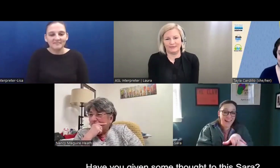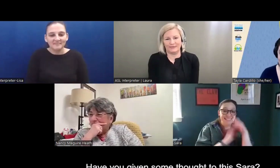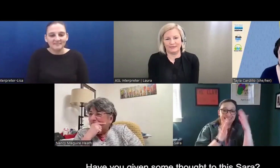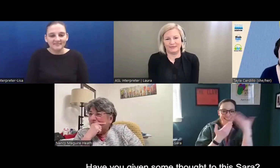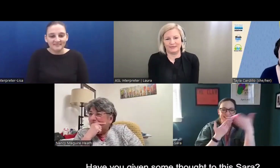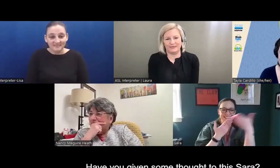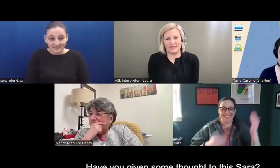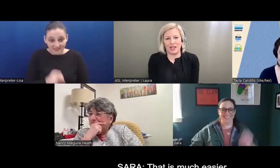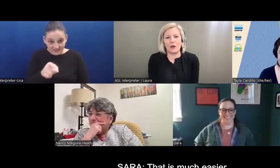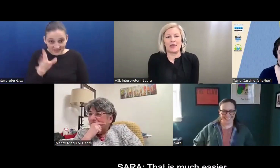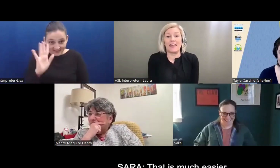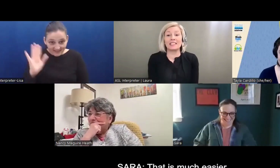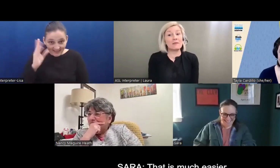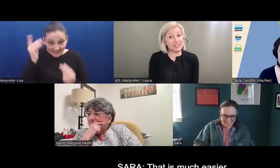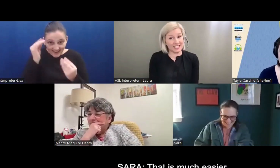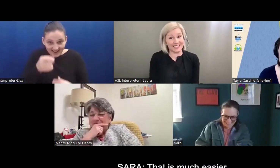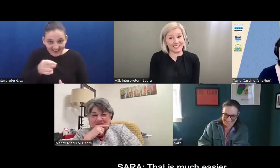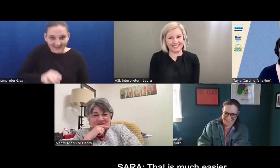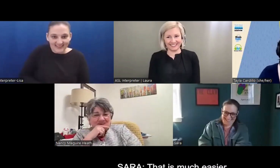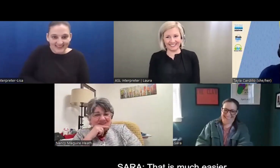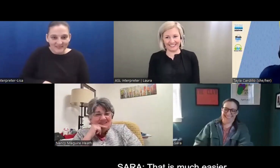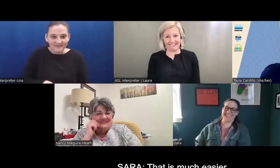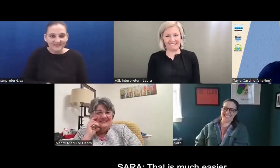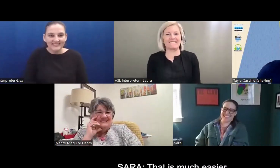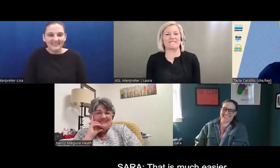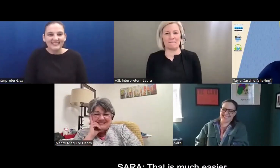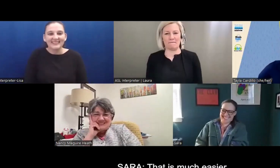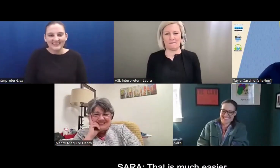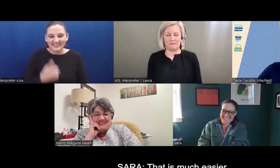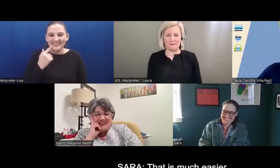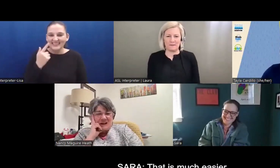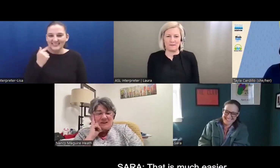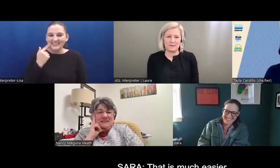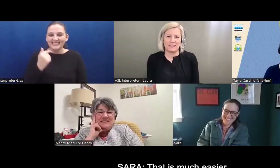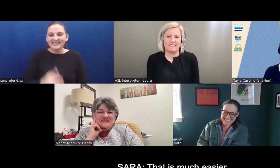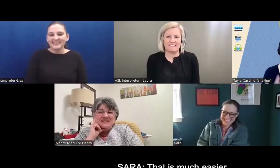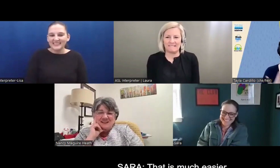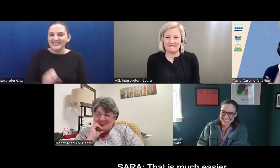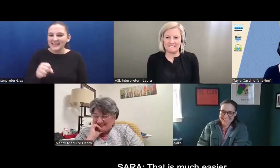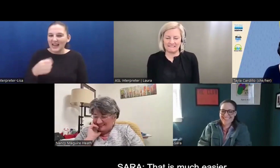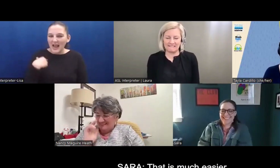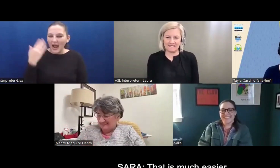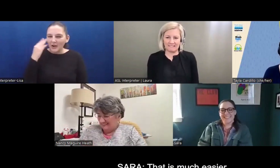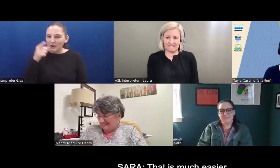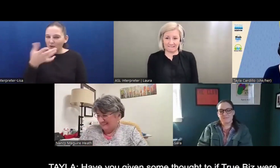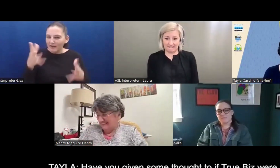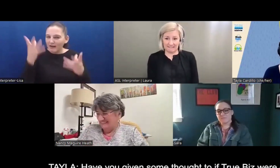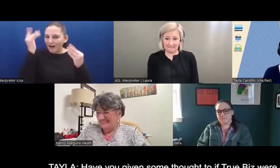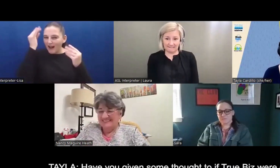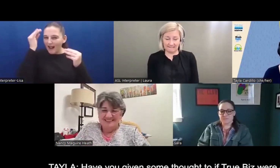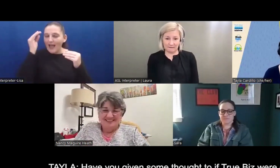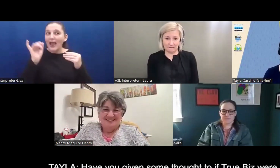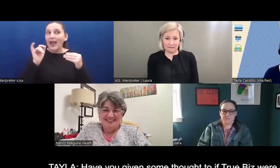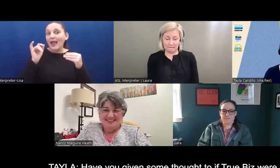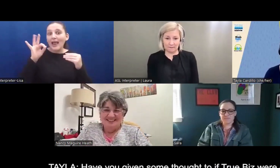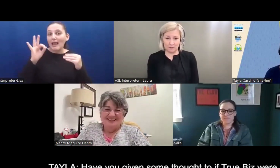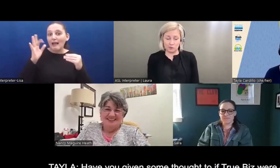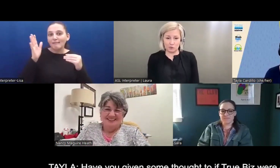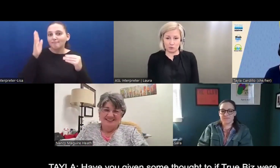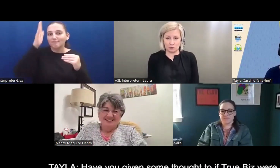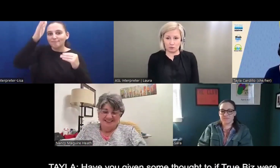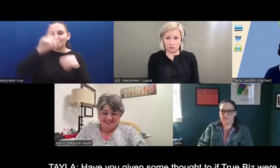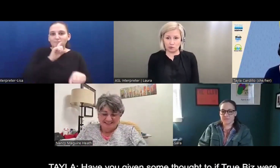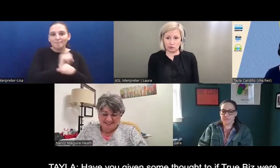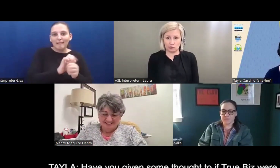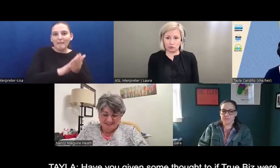Have you given some thought to this? Okay. That's much easier. Yeah. Have you given some thought to if, uh, if true biz